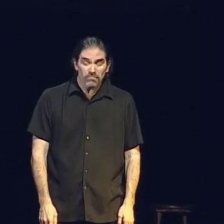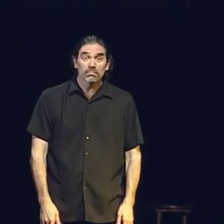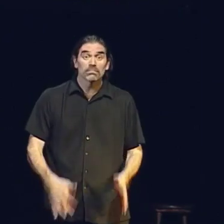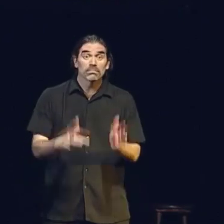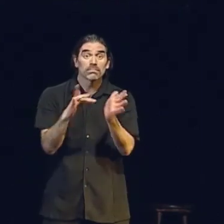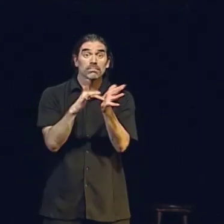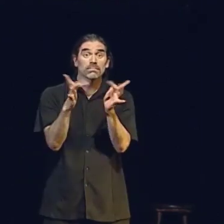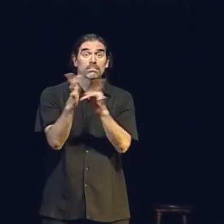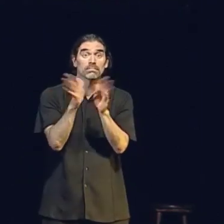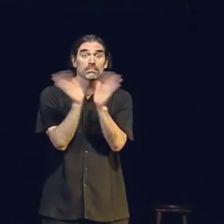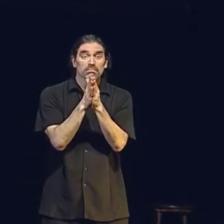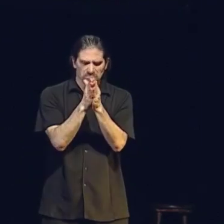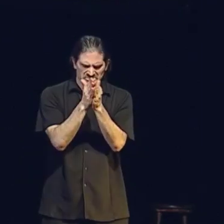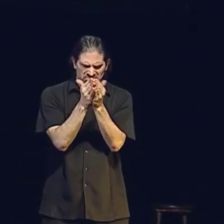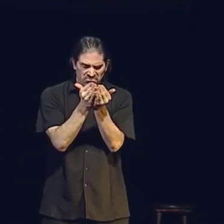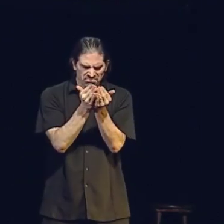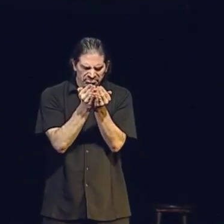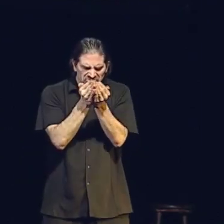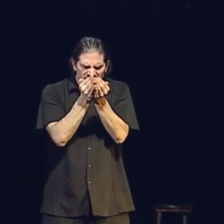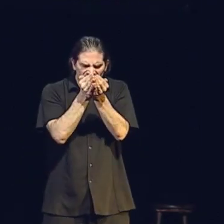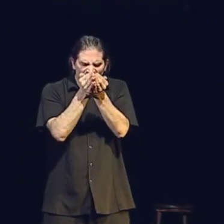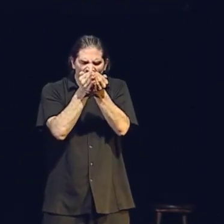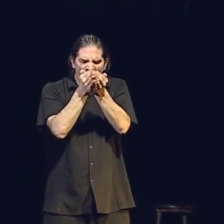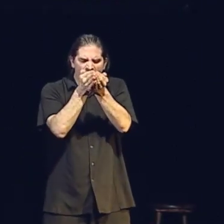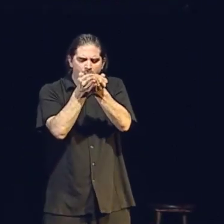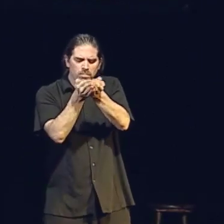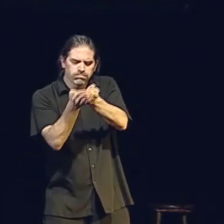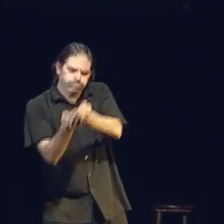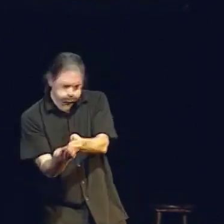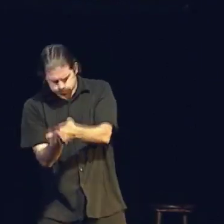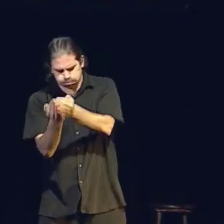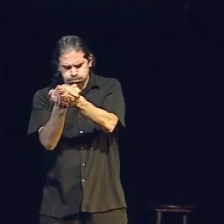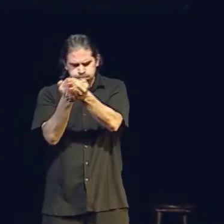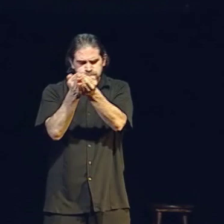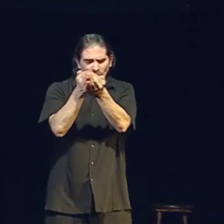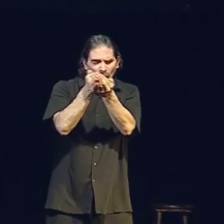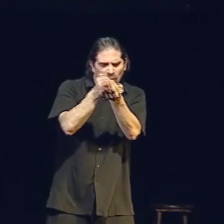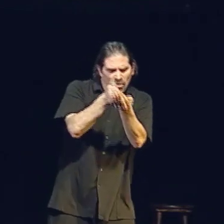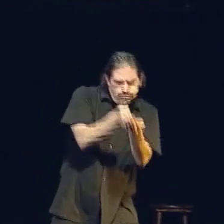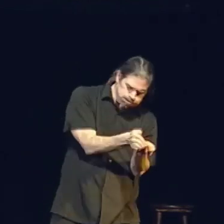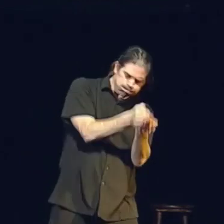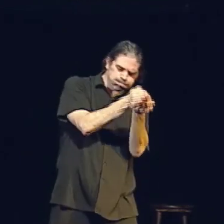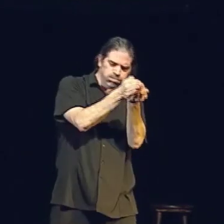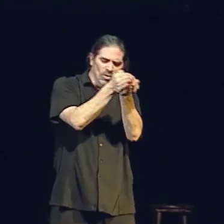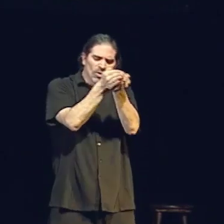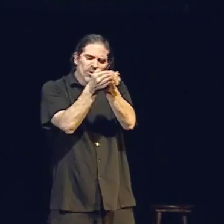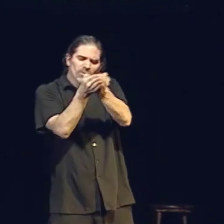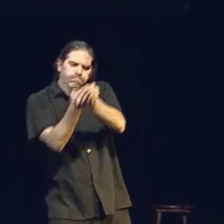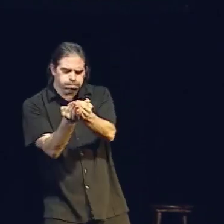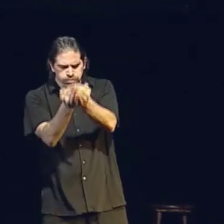It's a Bible. It's a boat blowing